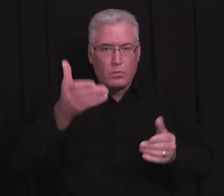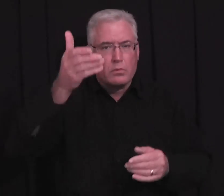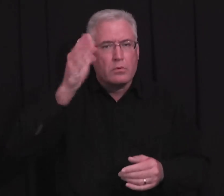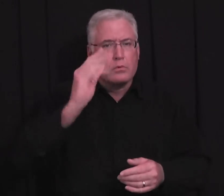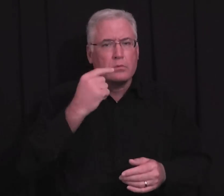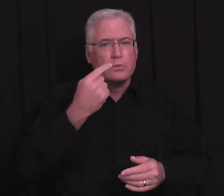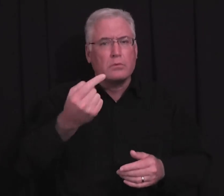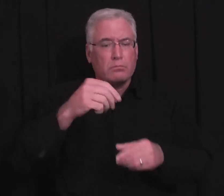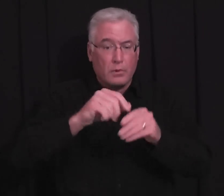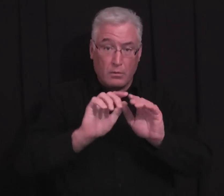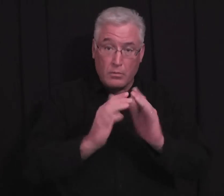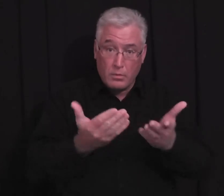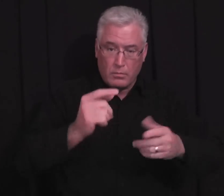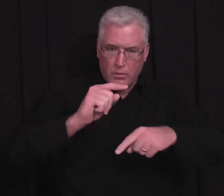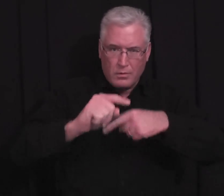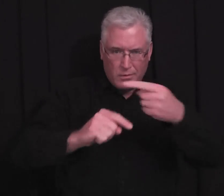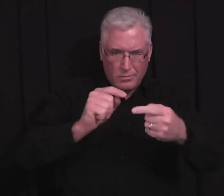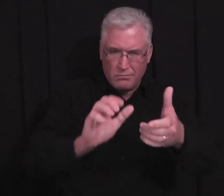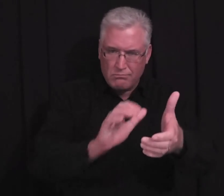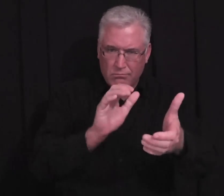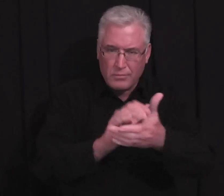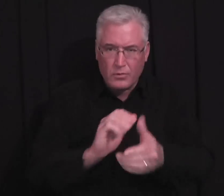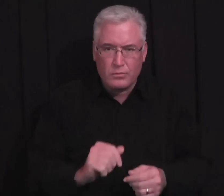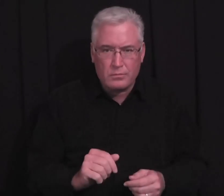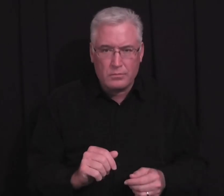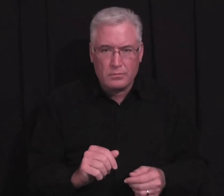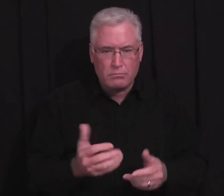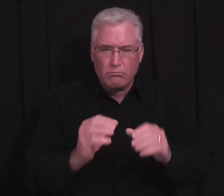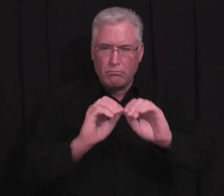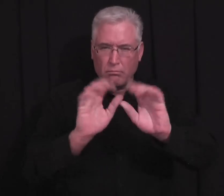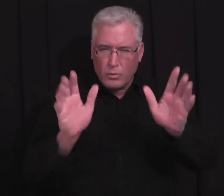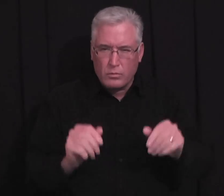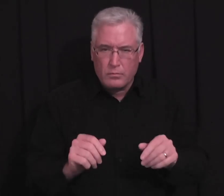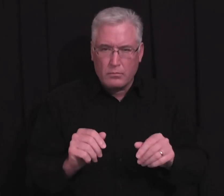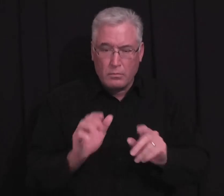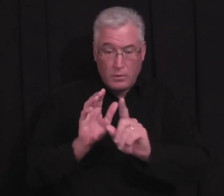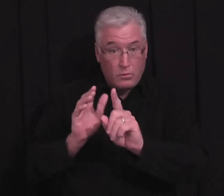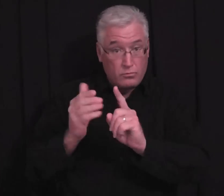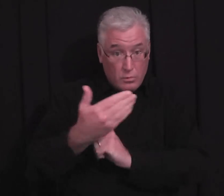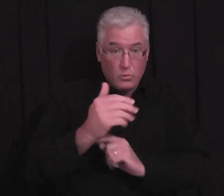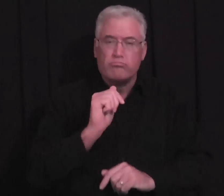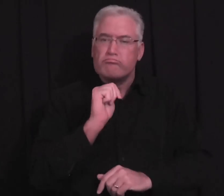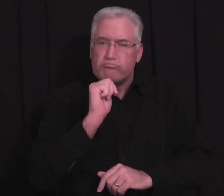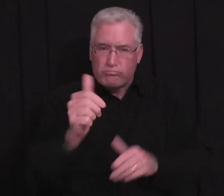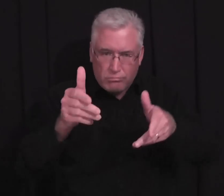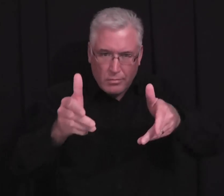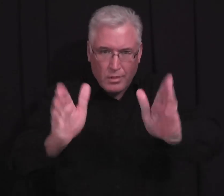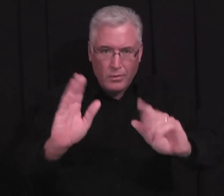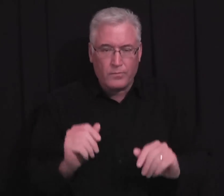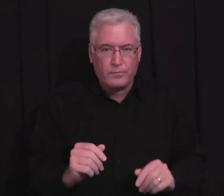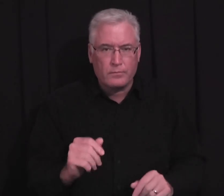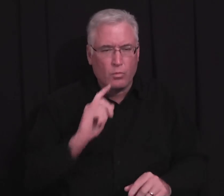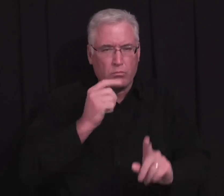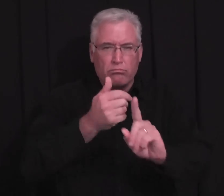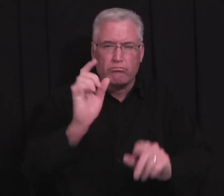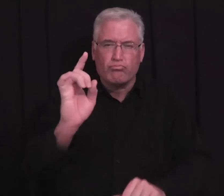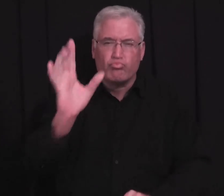We read in the Bible and God says what He says about marriage. And it's very clear that adultery is not allowed.